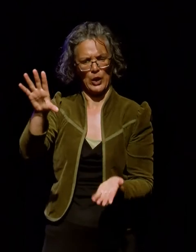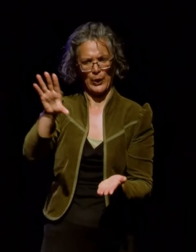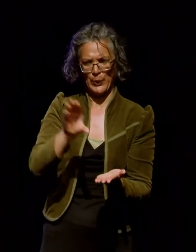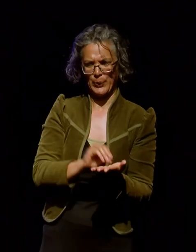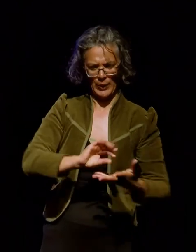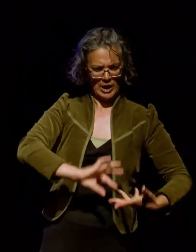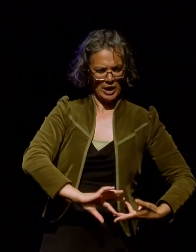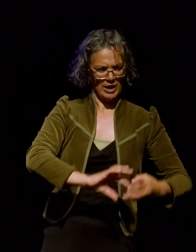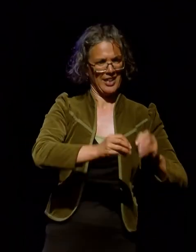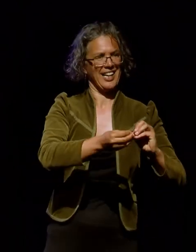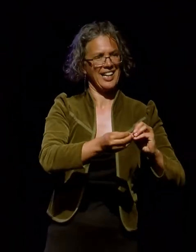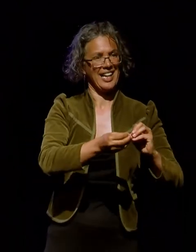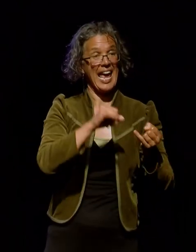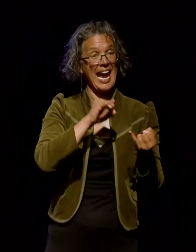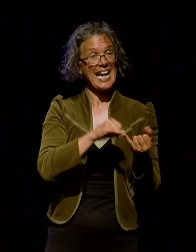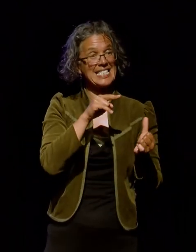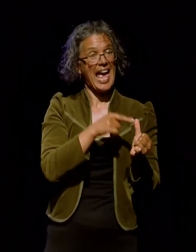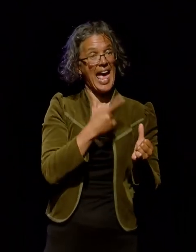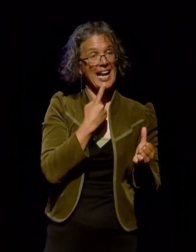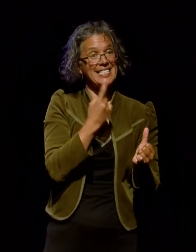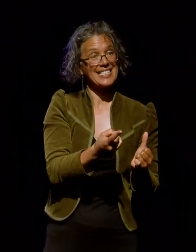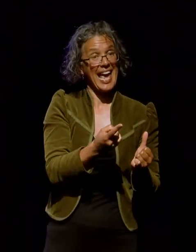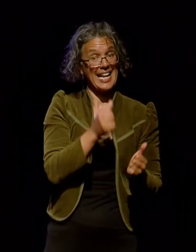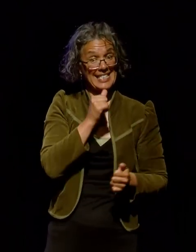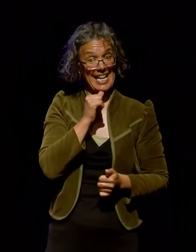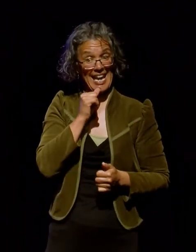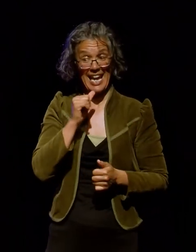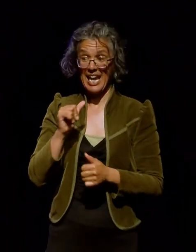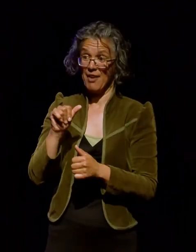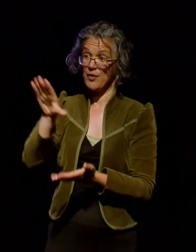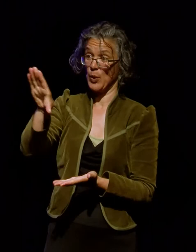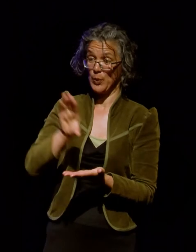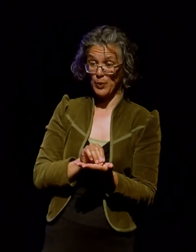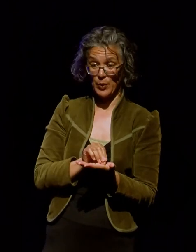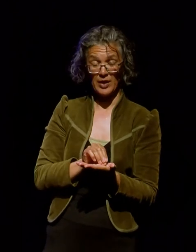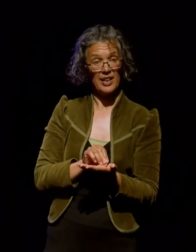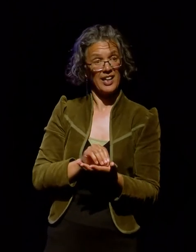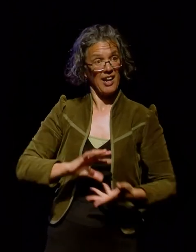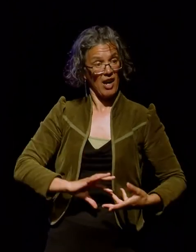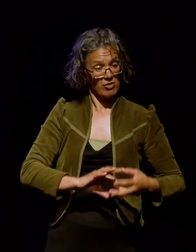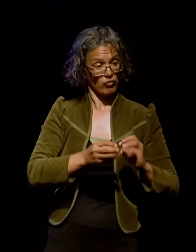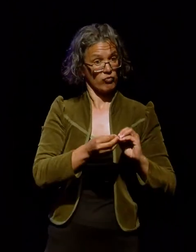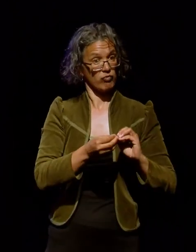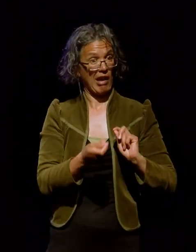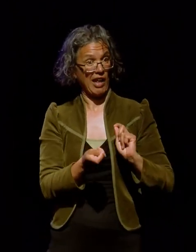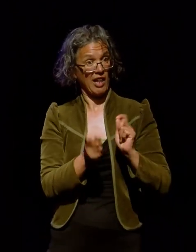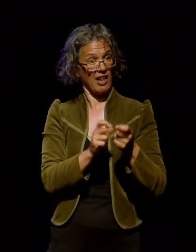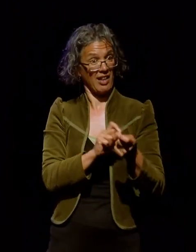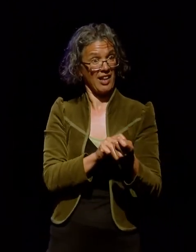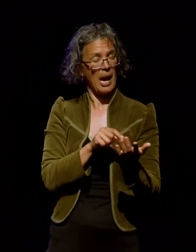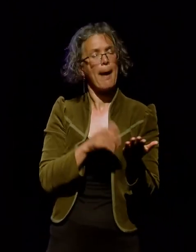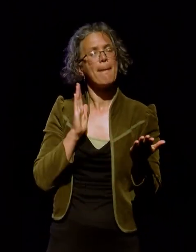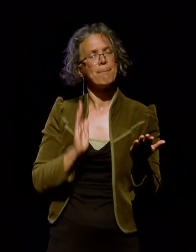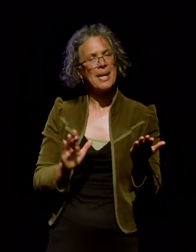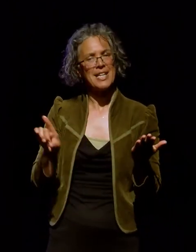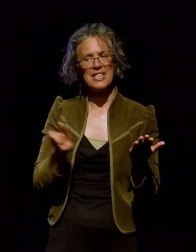The SA element says if you remix a licenced work and create a derivative work, it needs to have the same licence as the